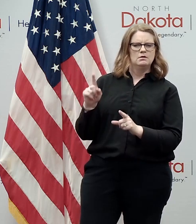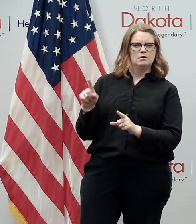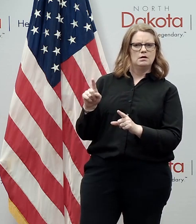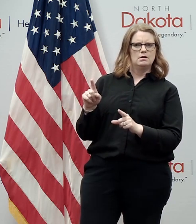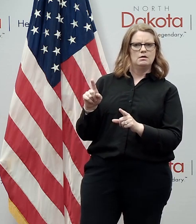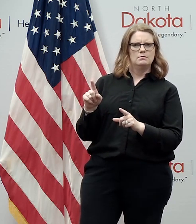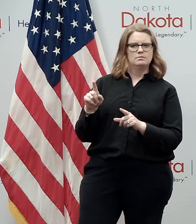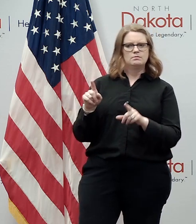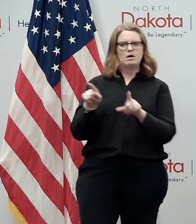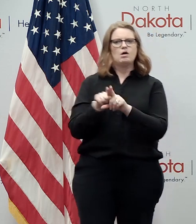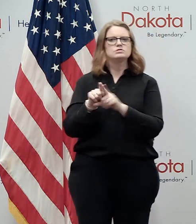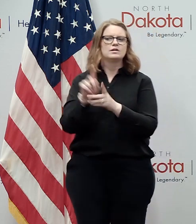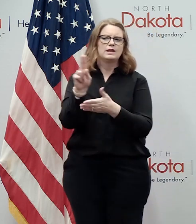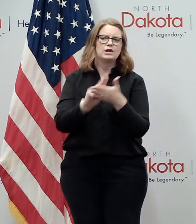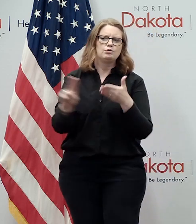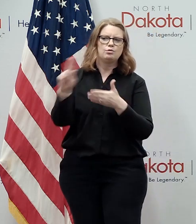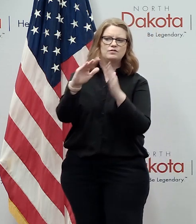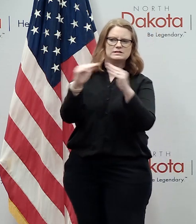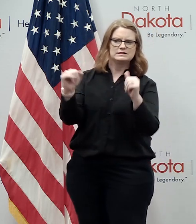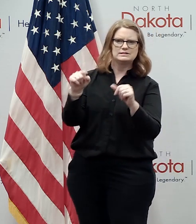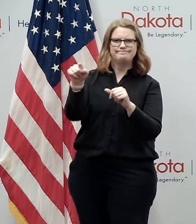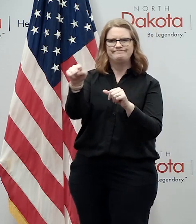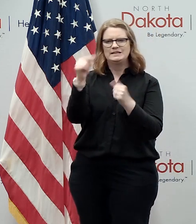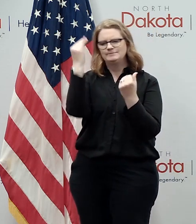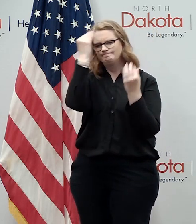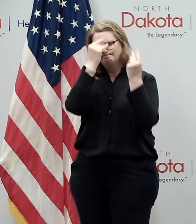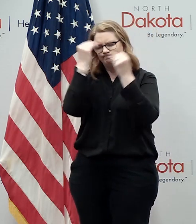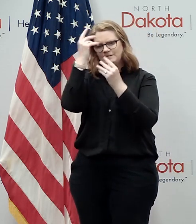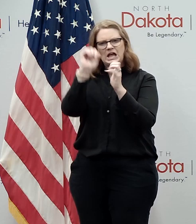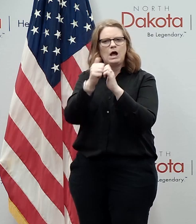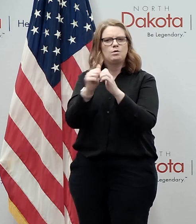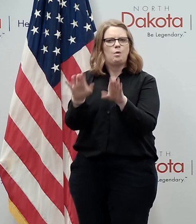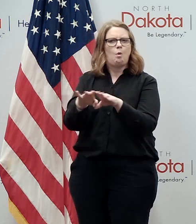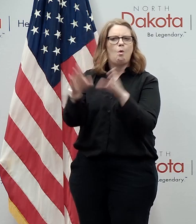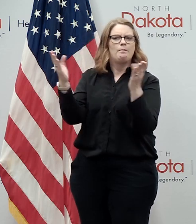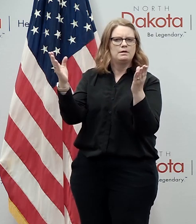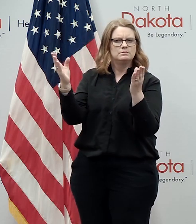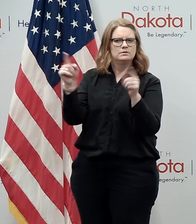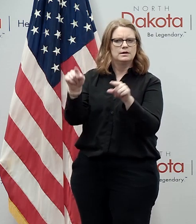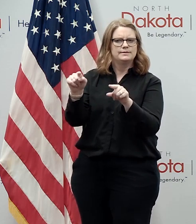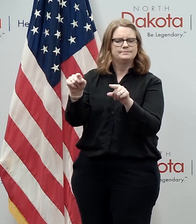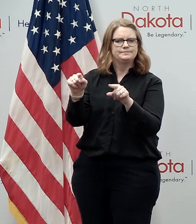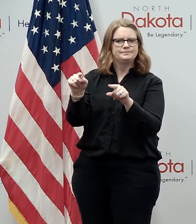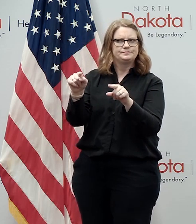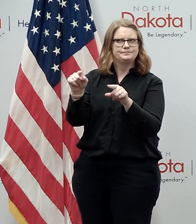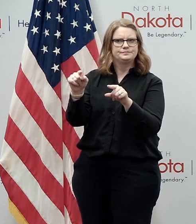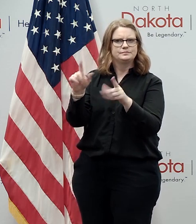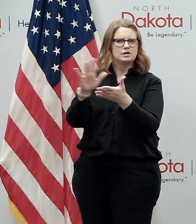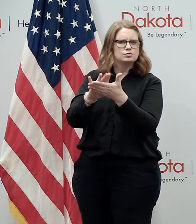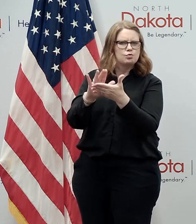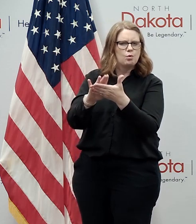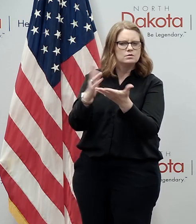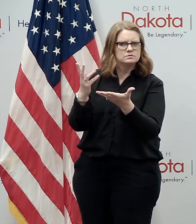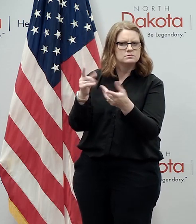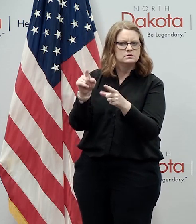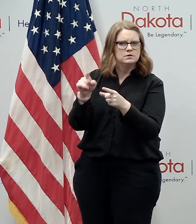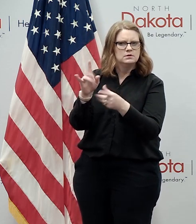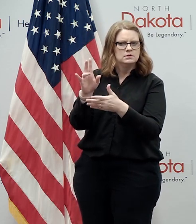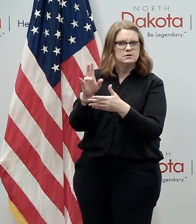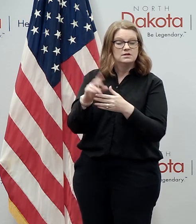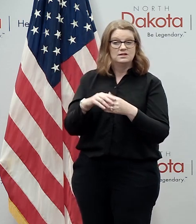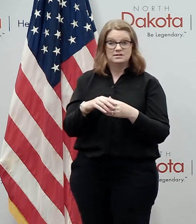on the university system working on how to reopen the uh reopen the the the schools because again